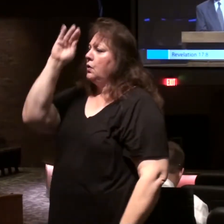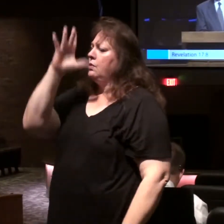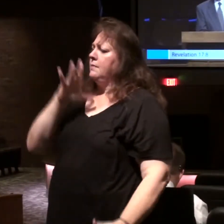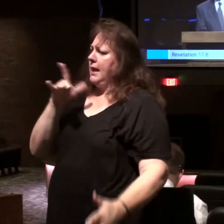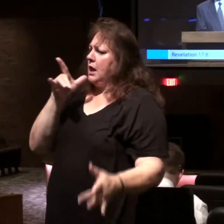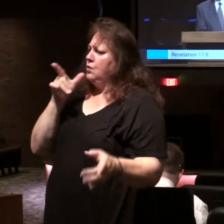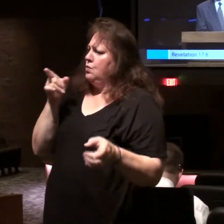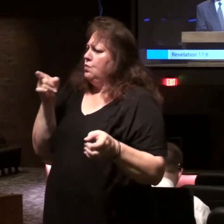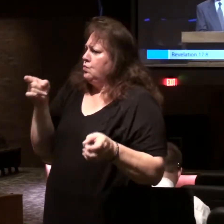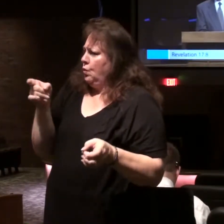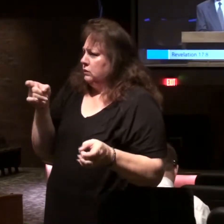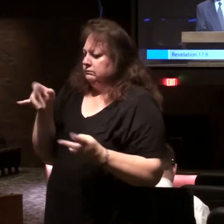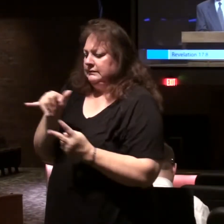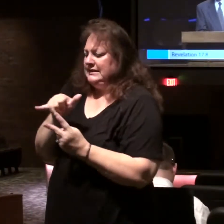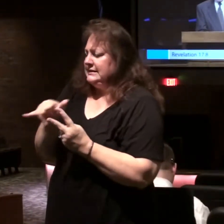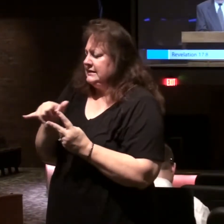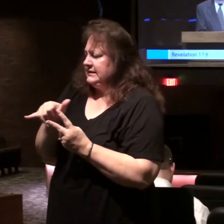rules it.